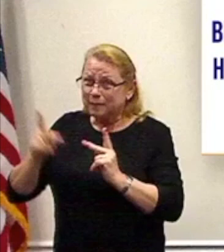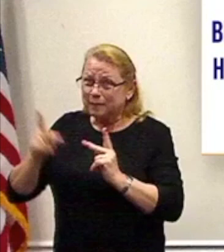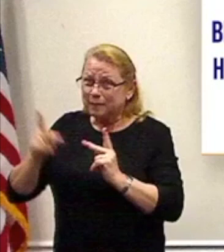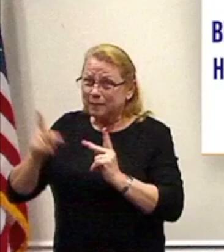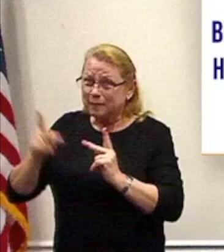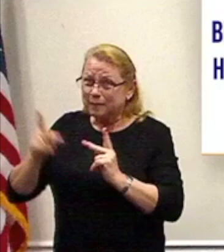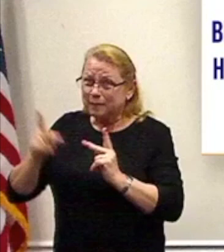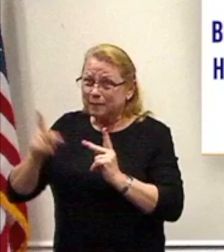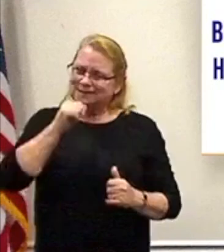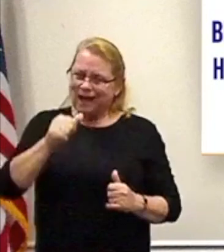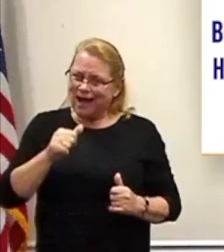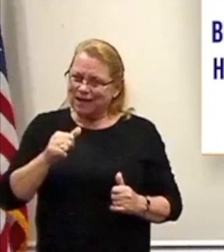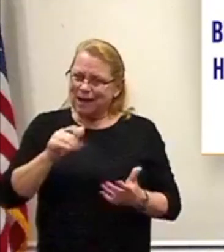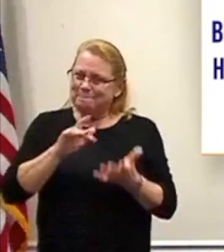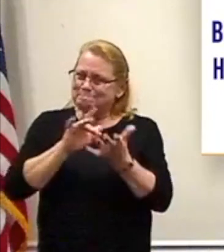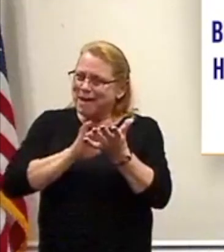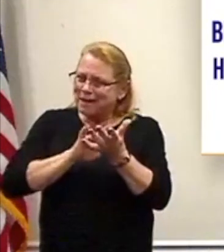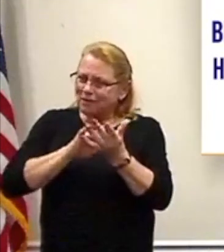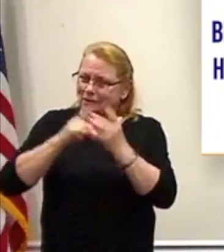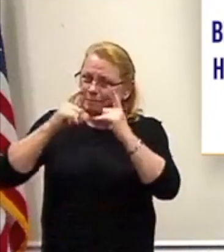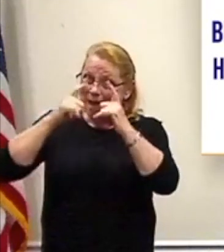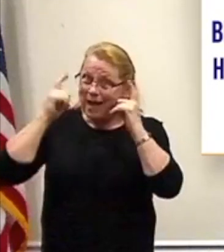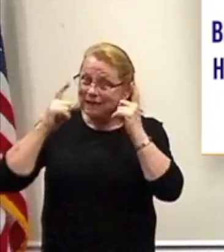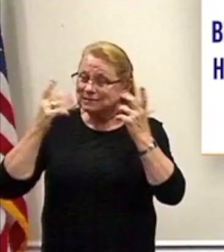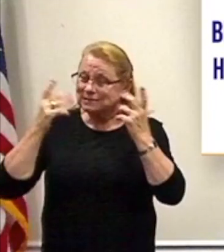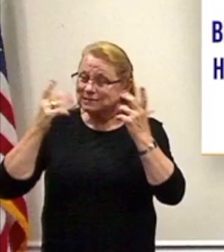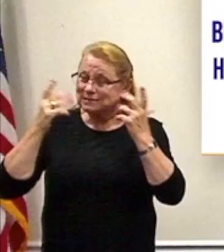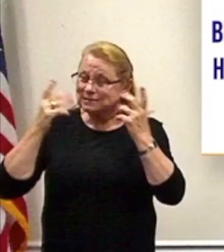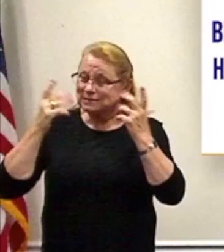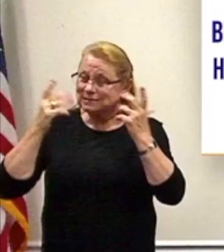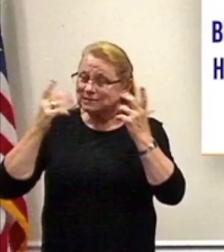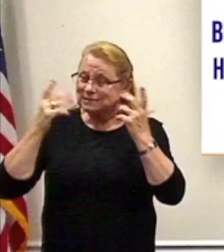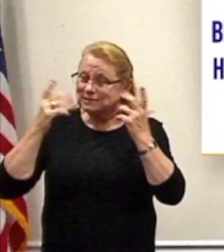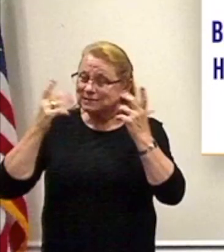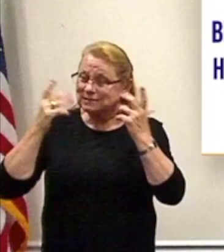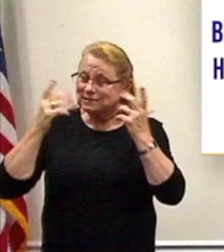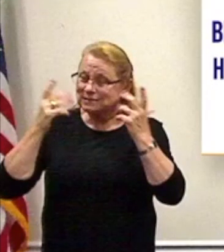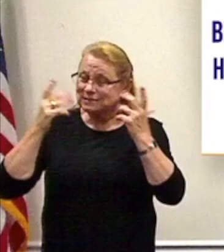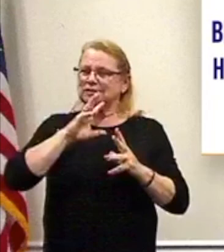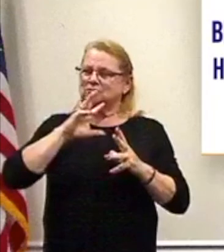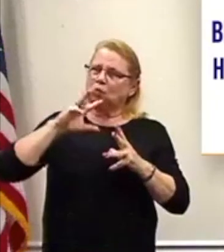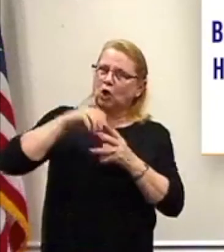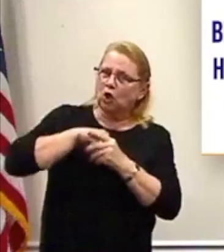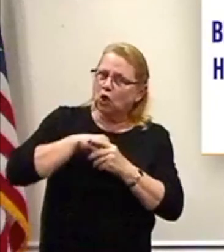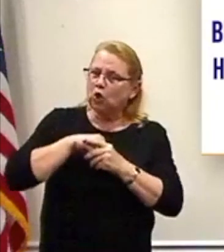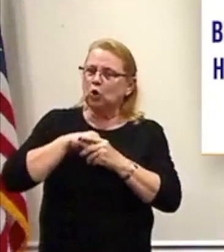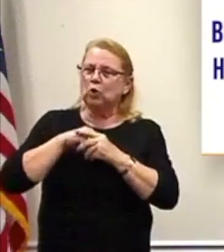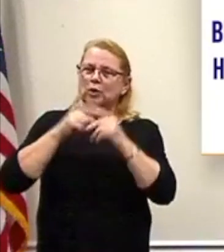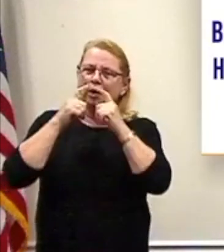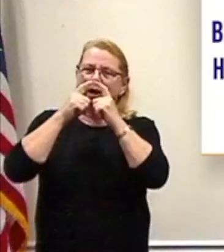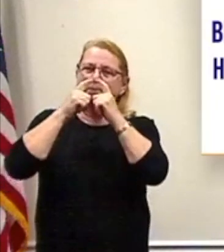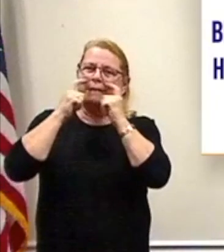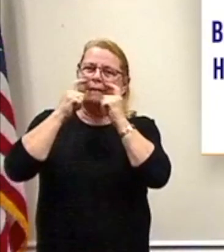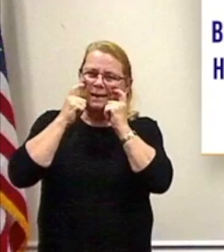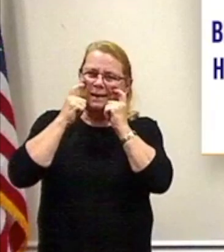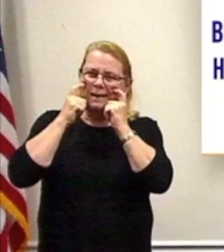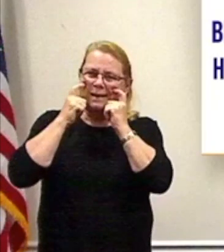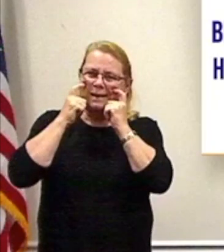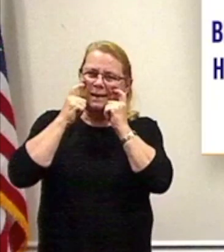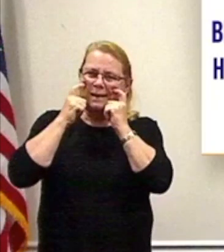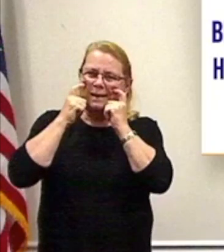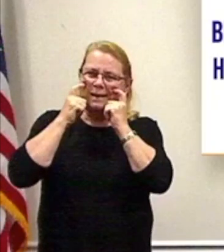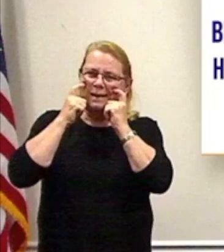mask. Think of creative ways, maybe, to get a nice mask, a medical mask, incorporated into your costume. But that said,